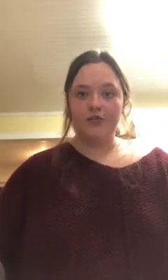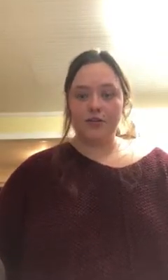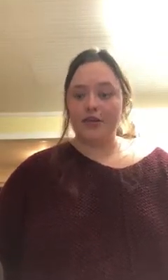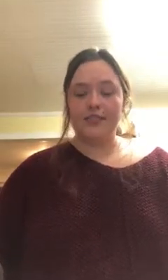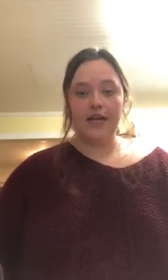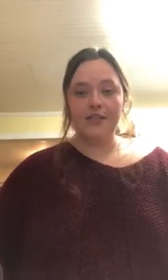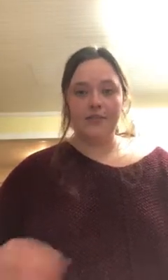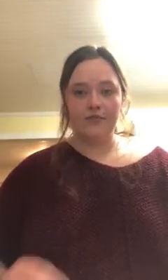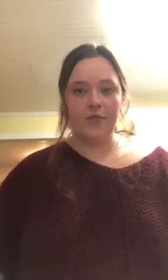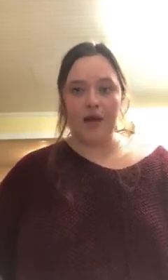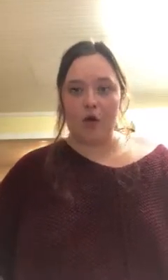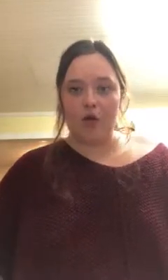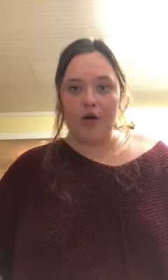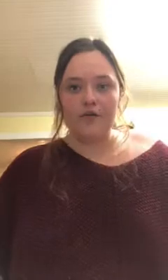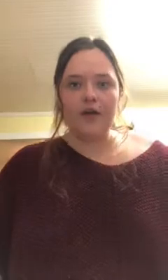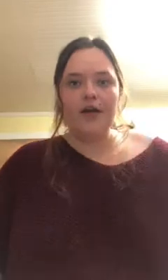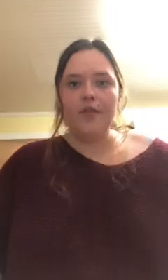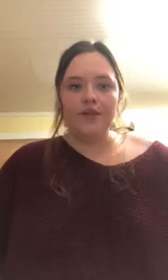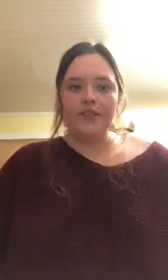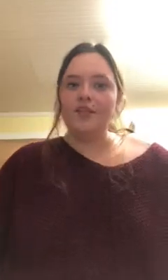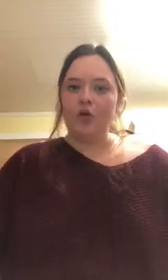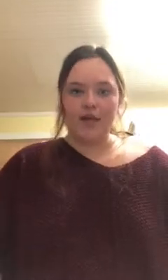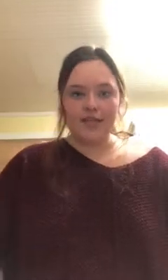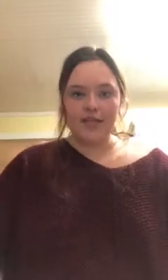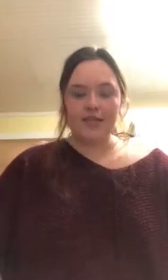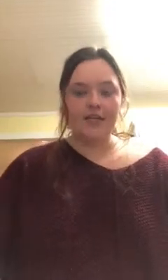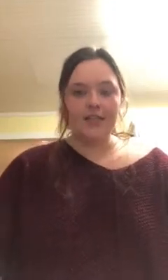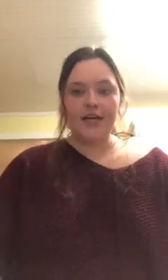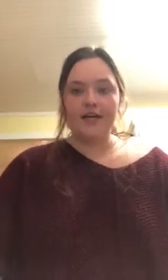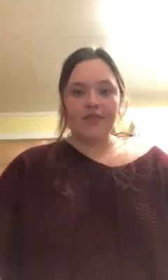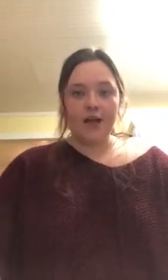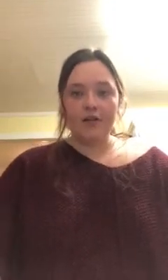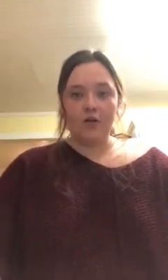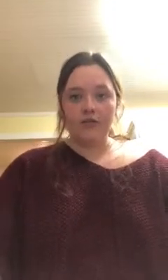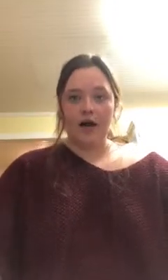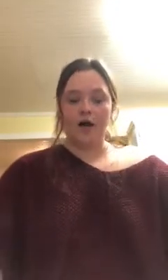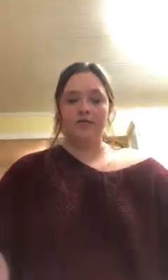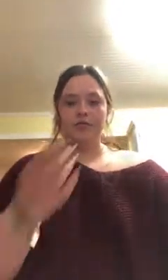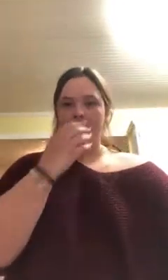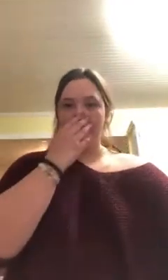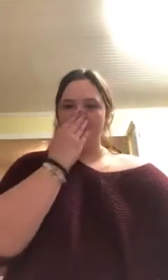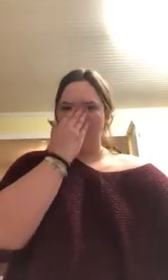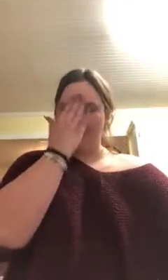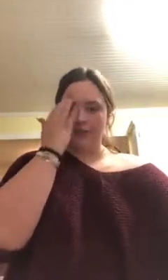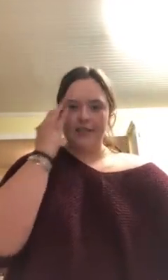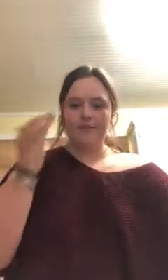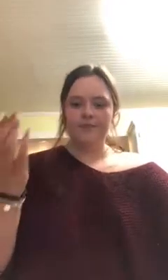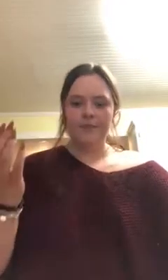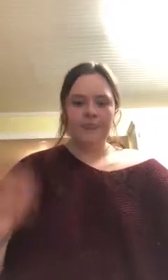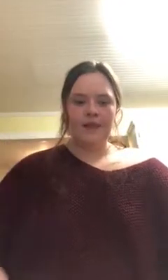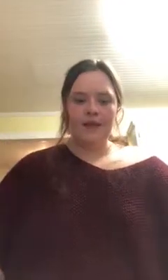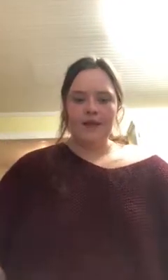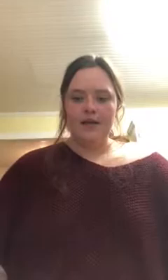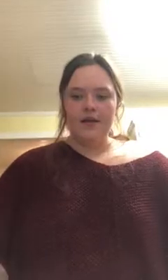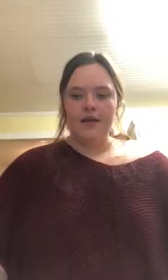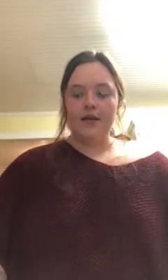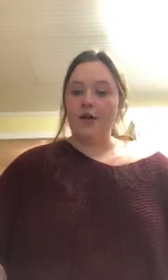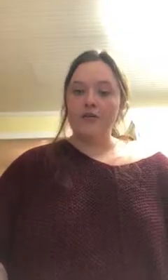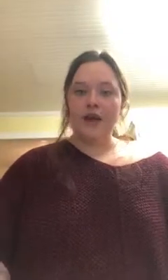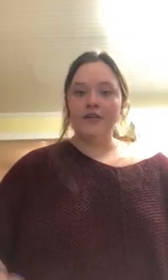student debts and pay them all off. This is a process and it does take a very long time you have to actually you know every